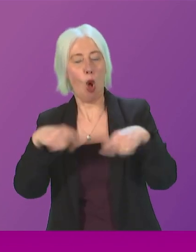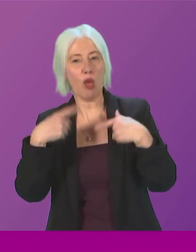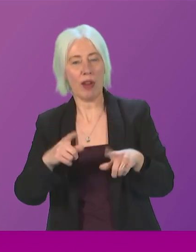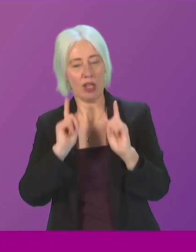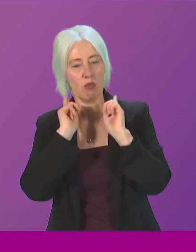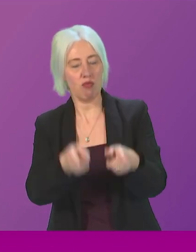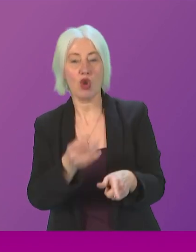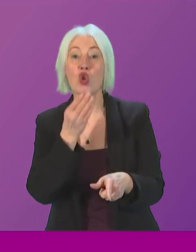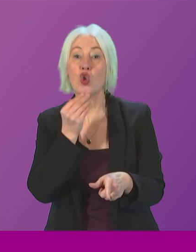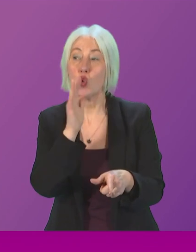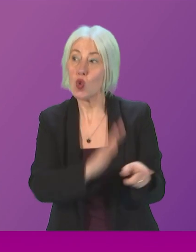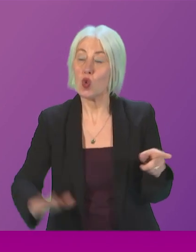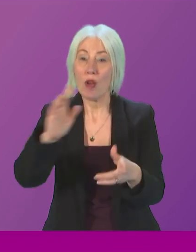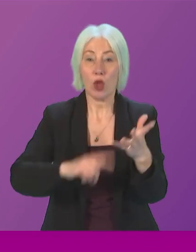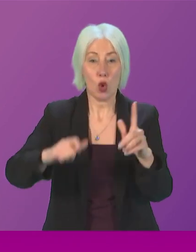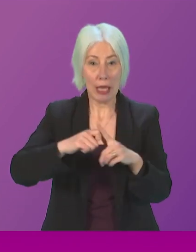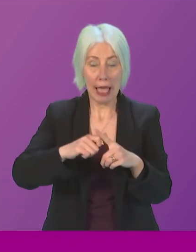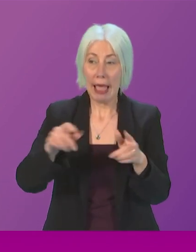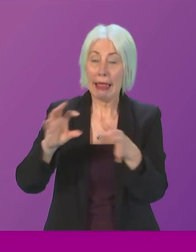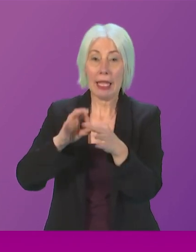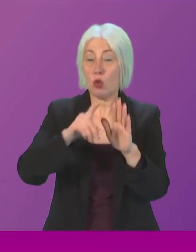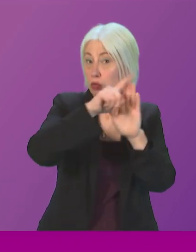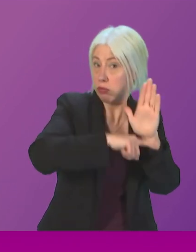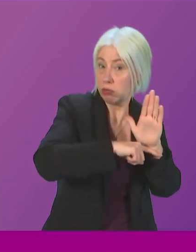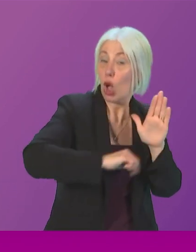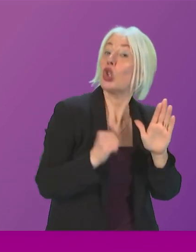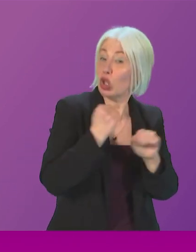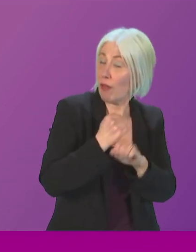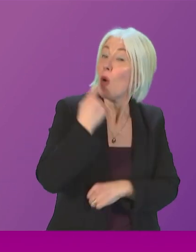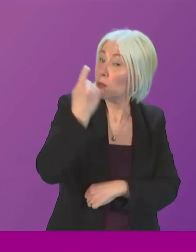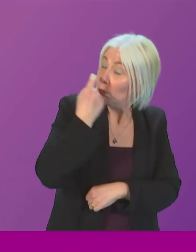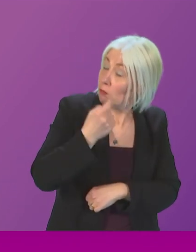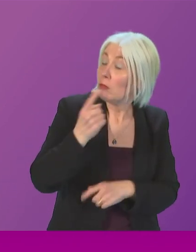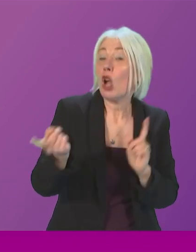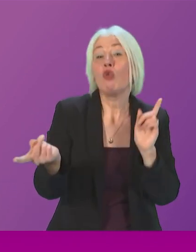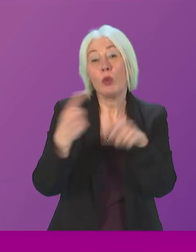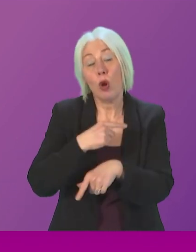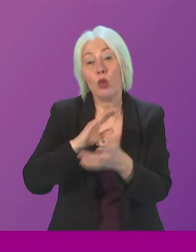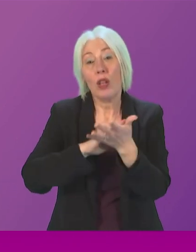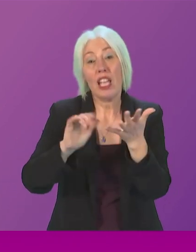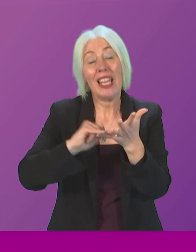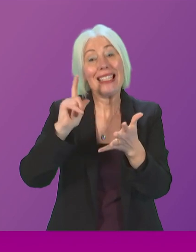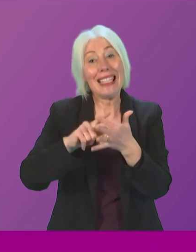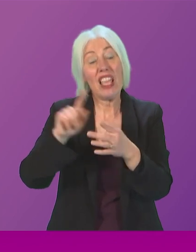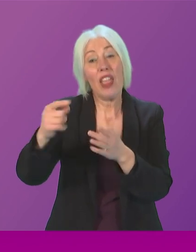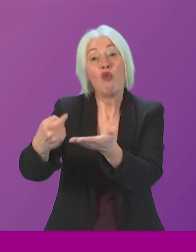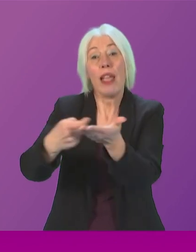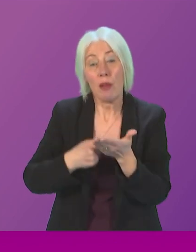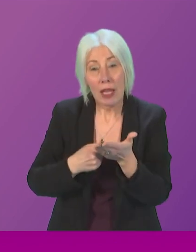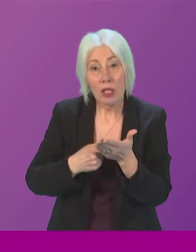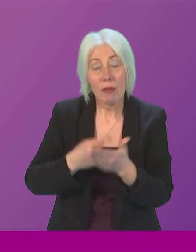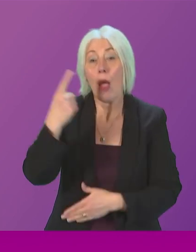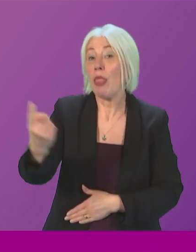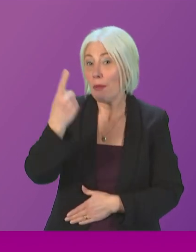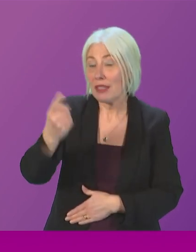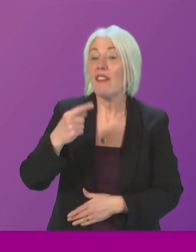the UK against the legislative requirements the Scottish government considered and promptly responded to HSE's recommendation that HSE my